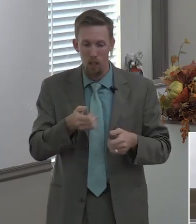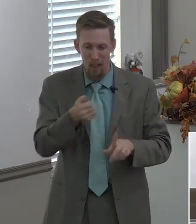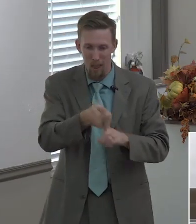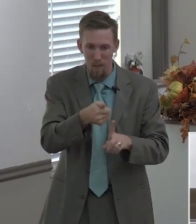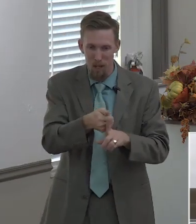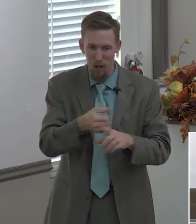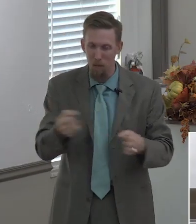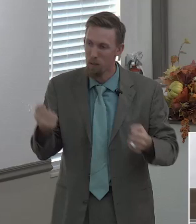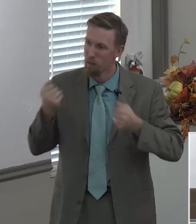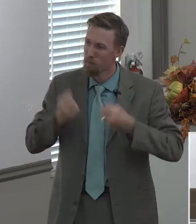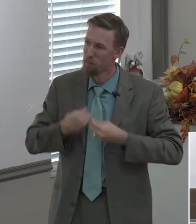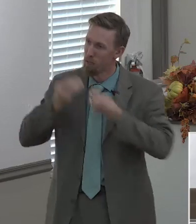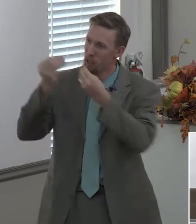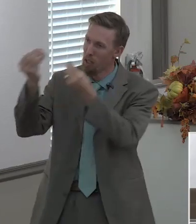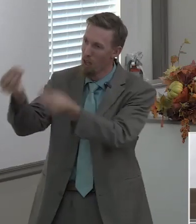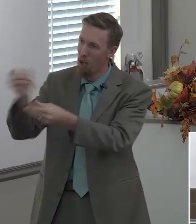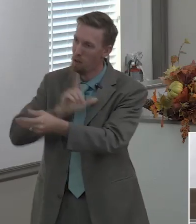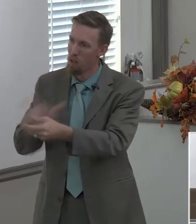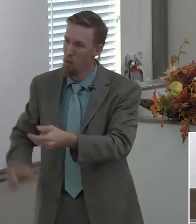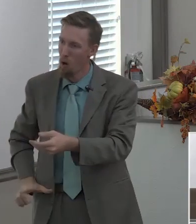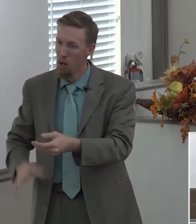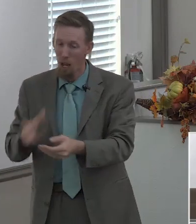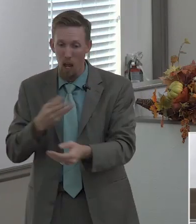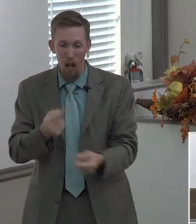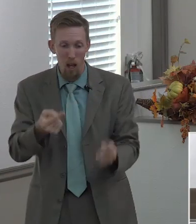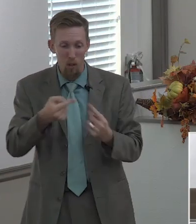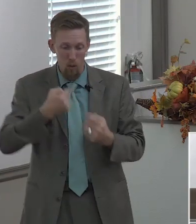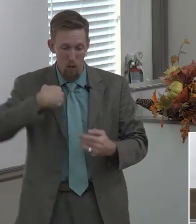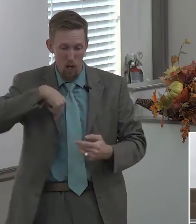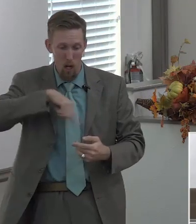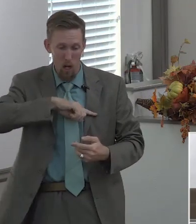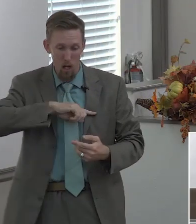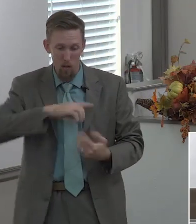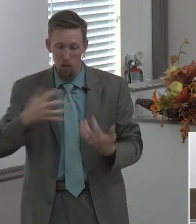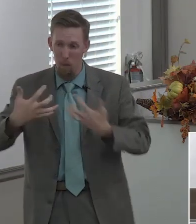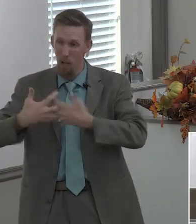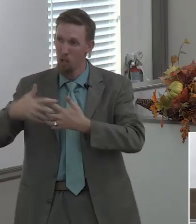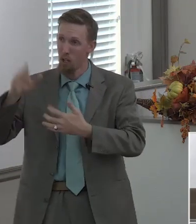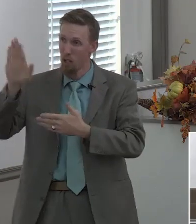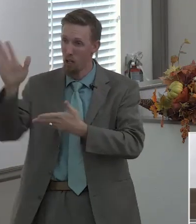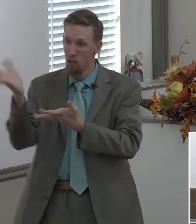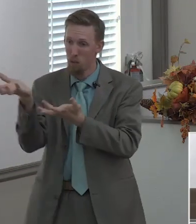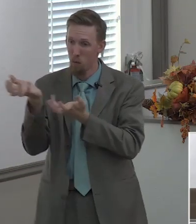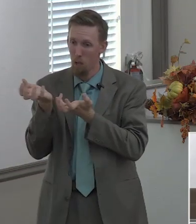own selves to the lord and unto us by the will of god